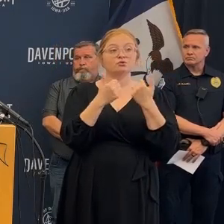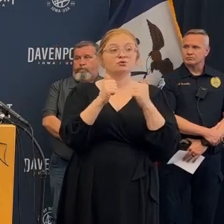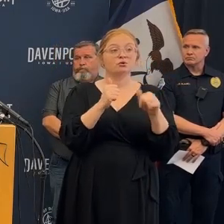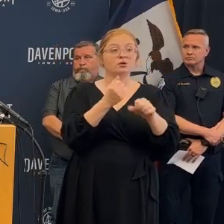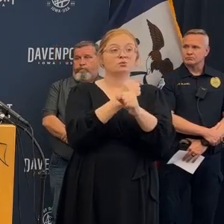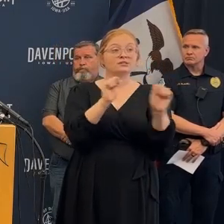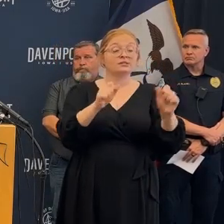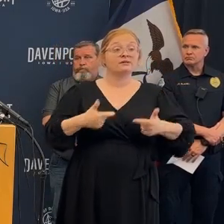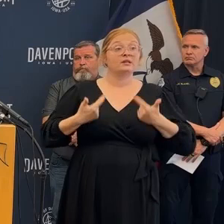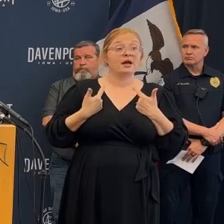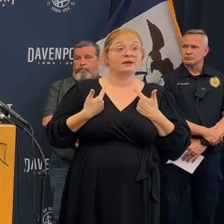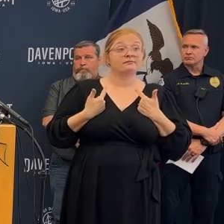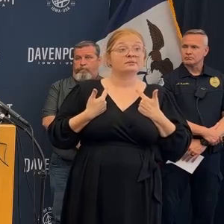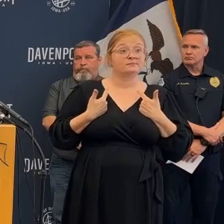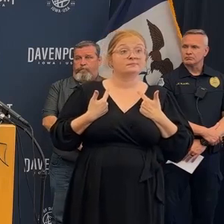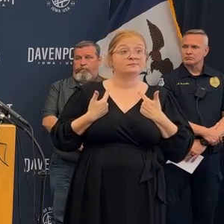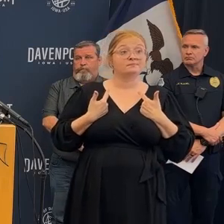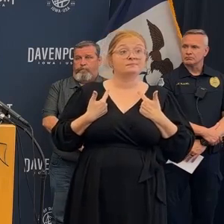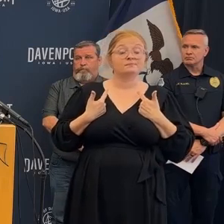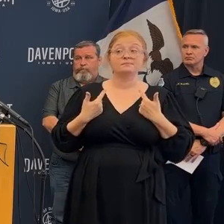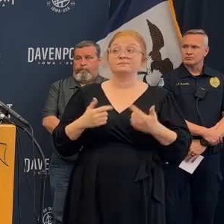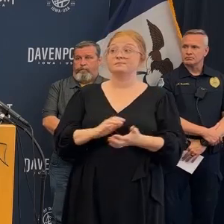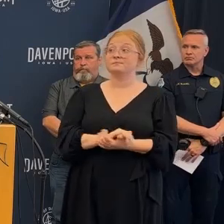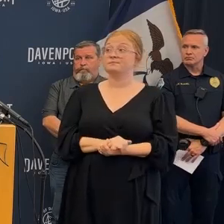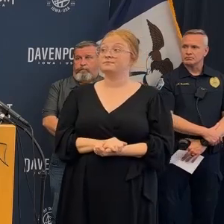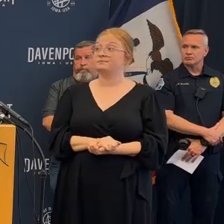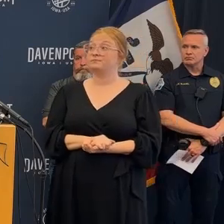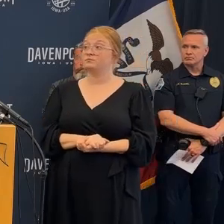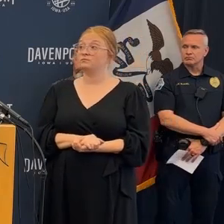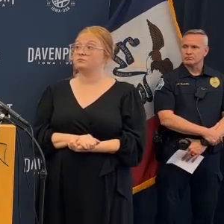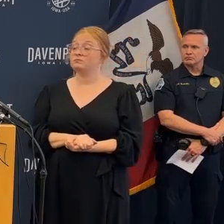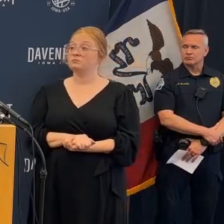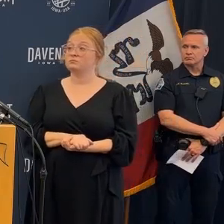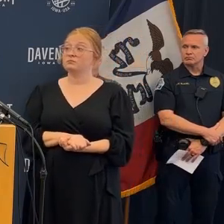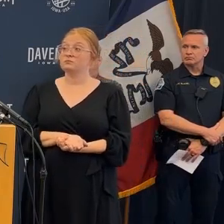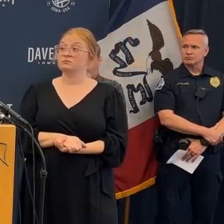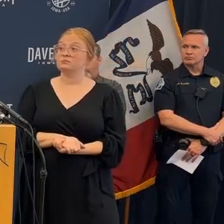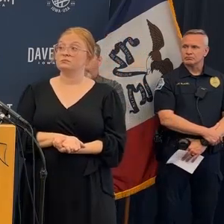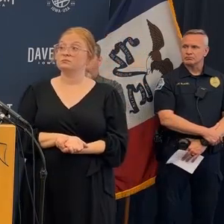individuals to go back into that dangerous situation first responders